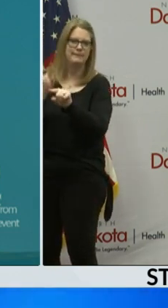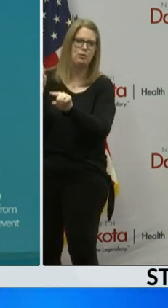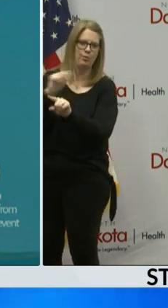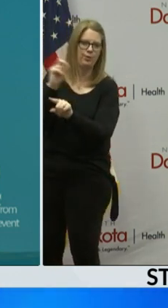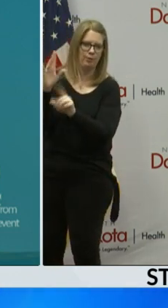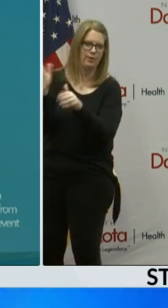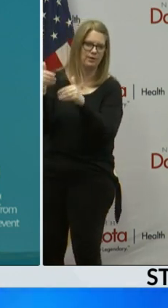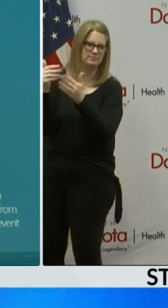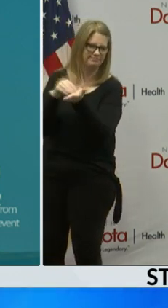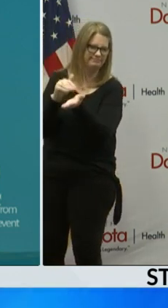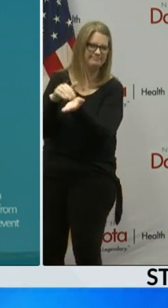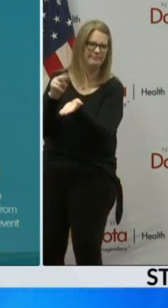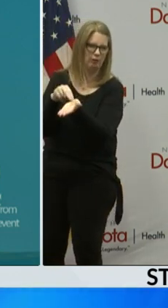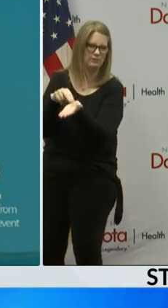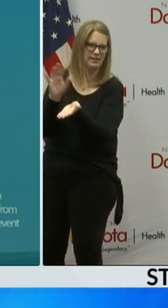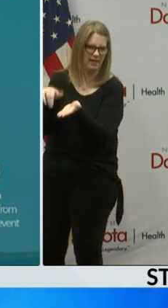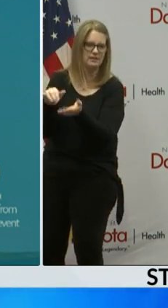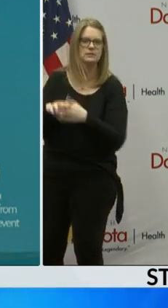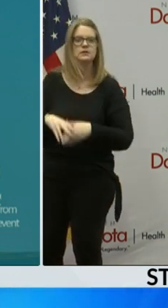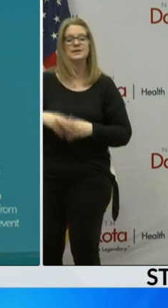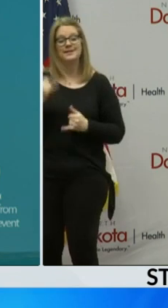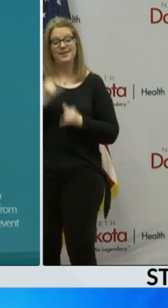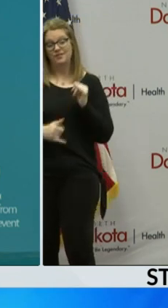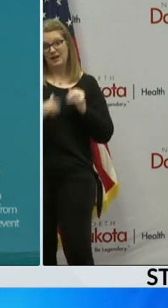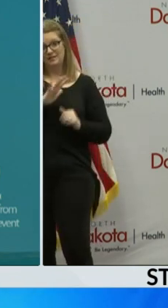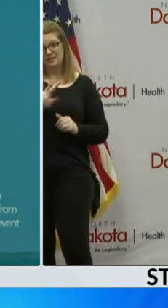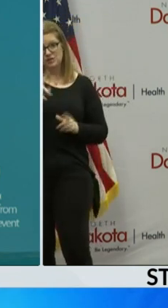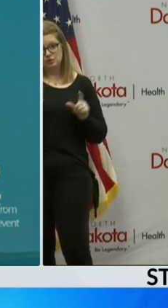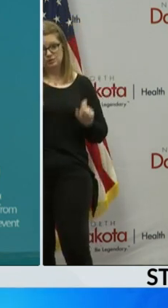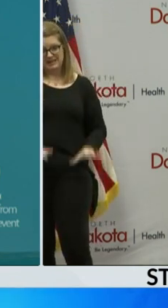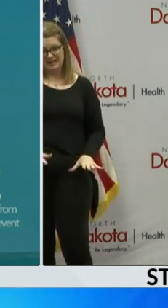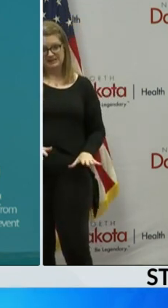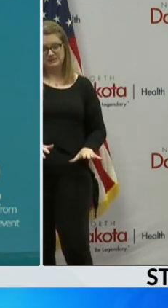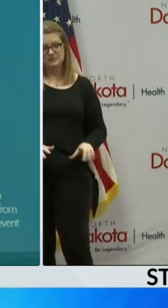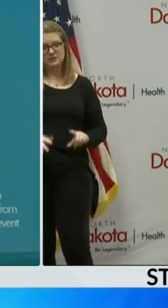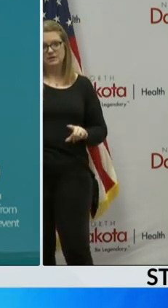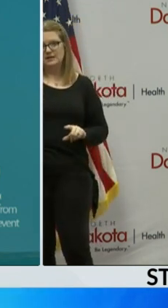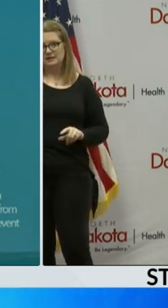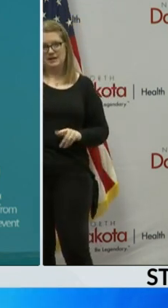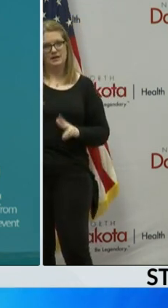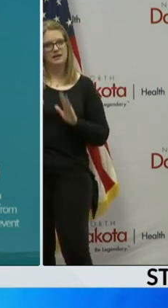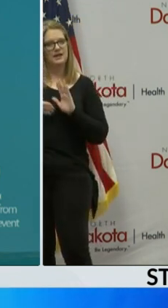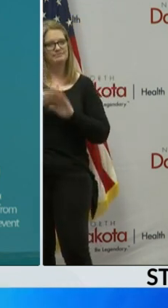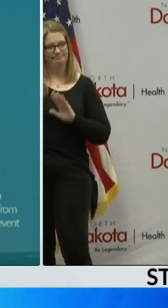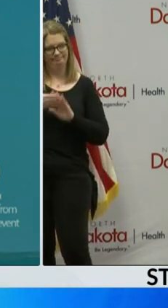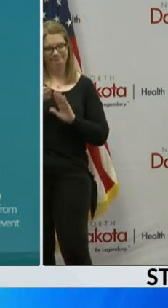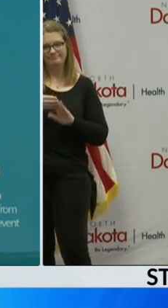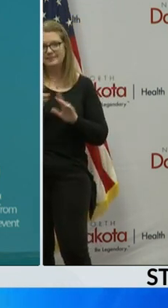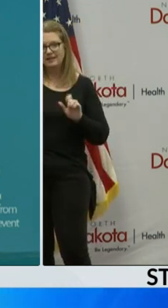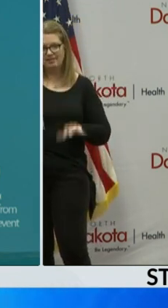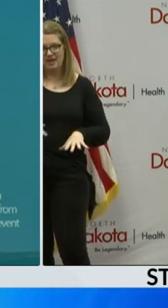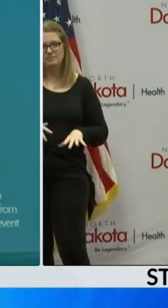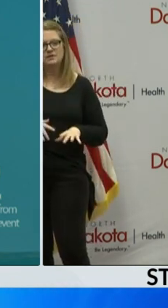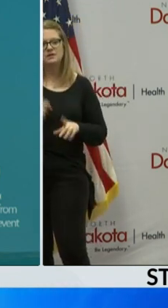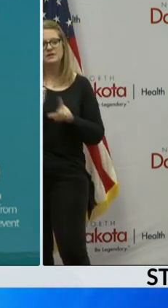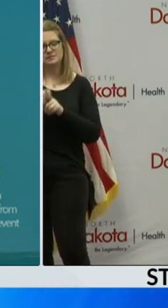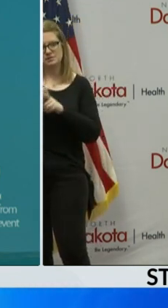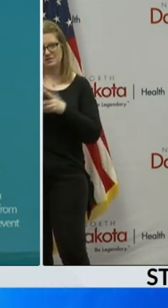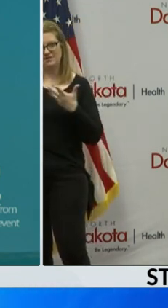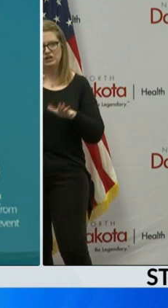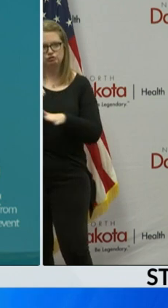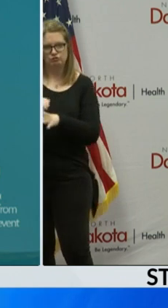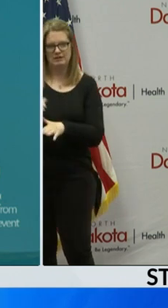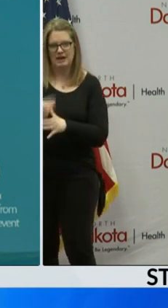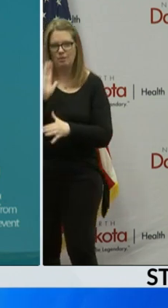the final 52 tests that are not yet run through the lab that will be completed by this evening